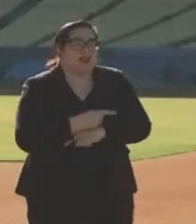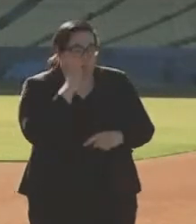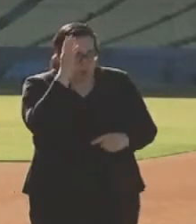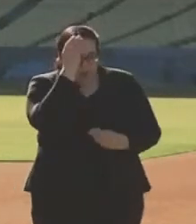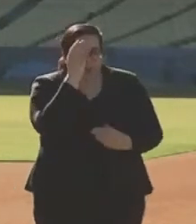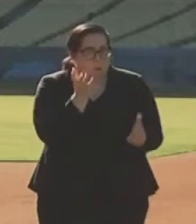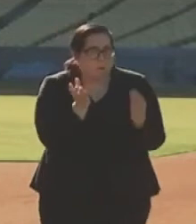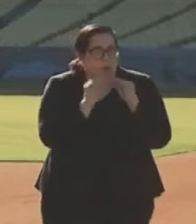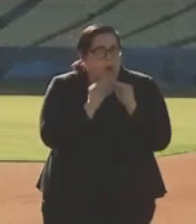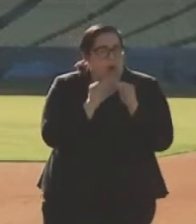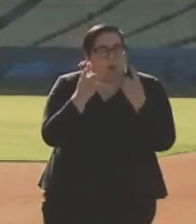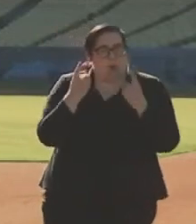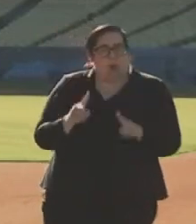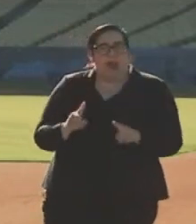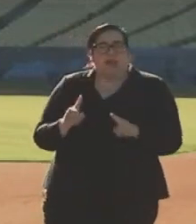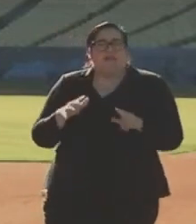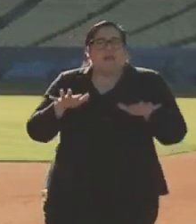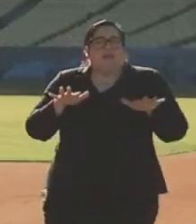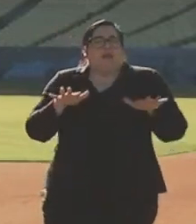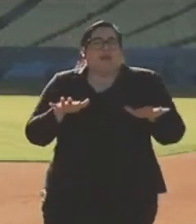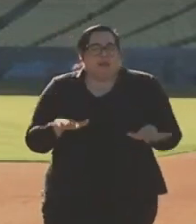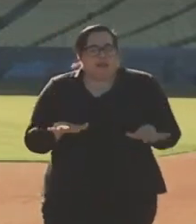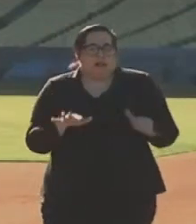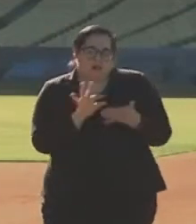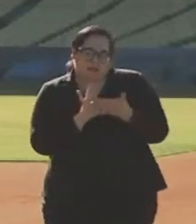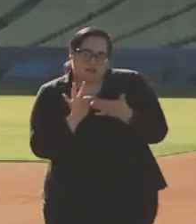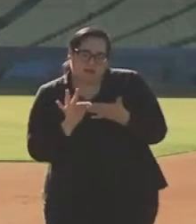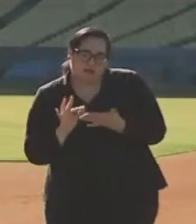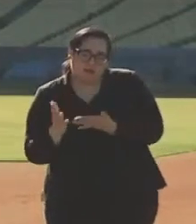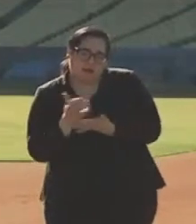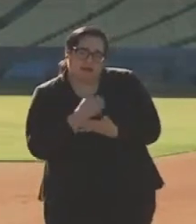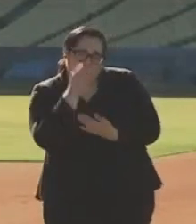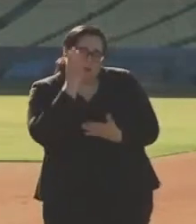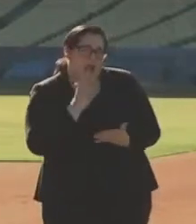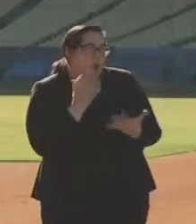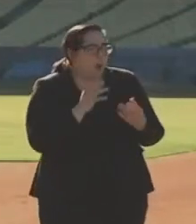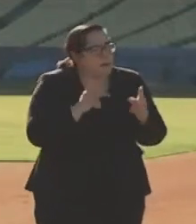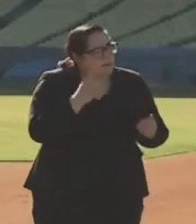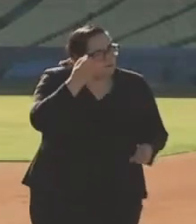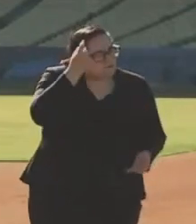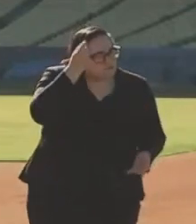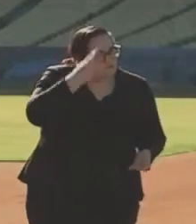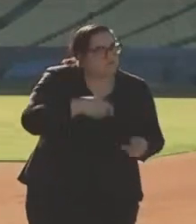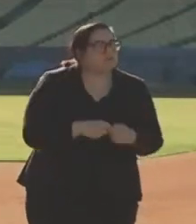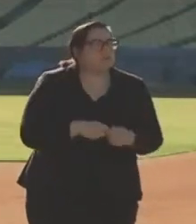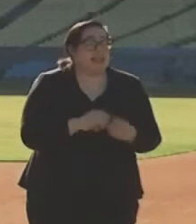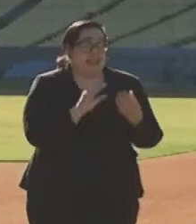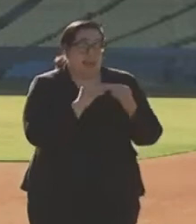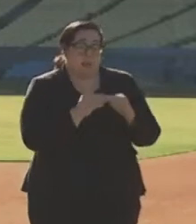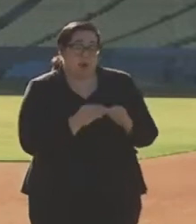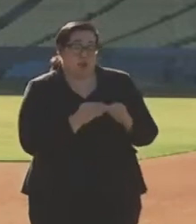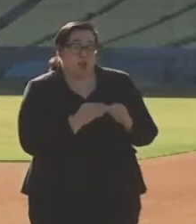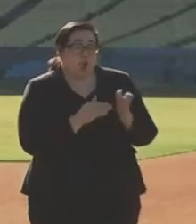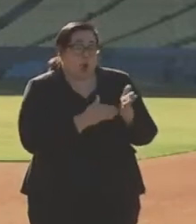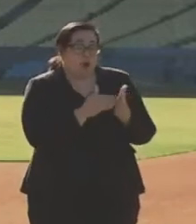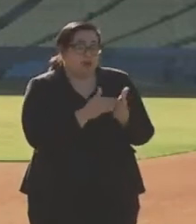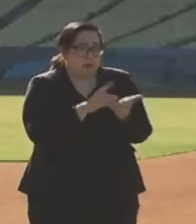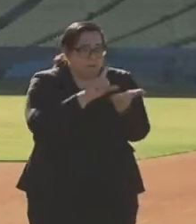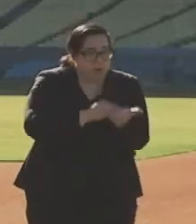that when the dust settles on our data collection. I want folks to be mindful that the numbers that are often published and are